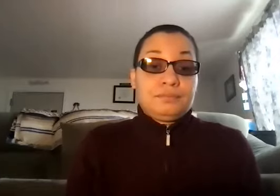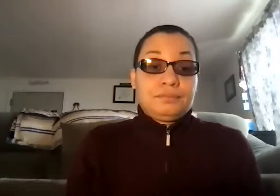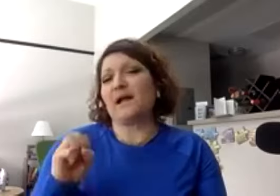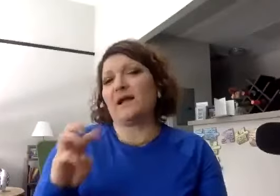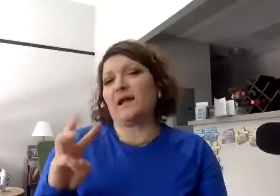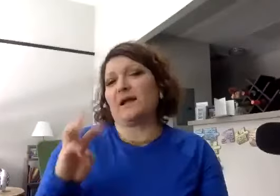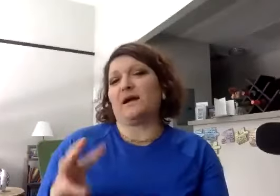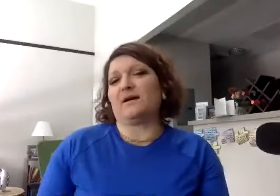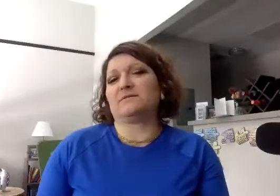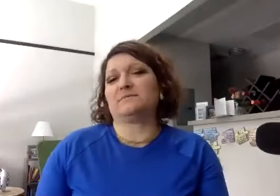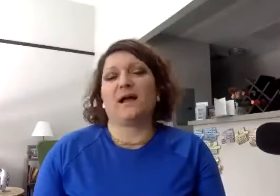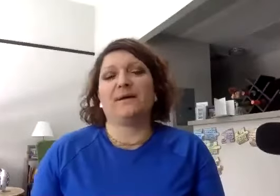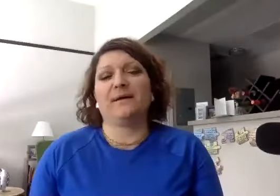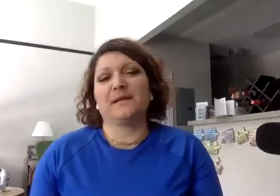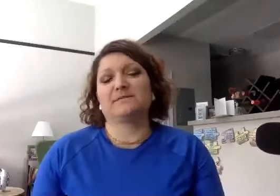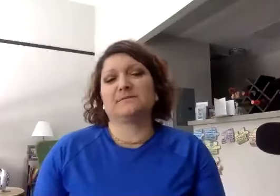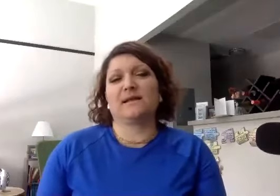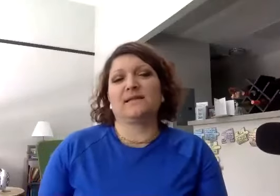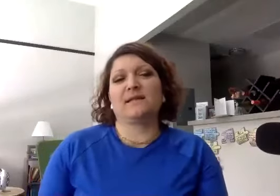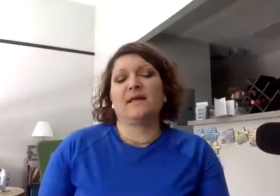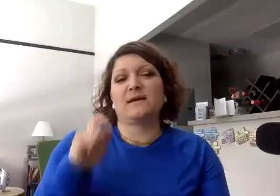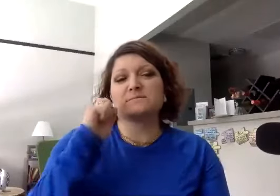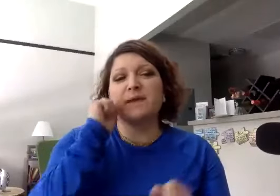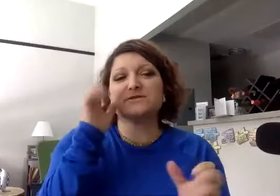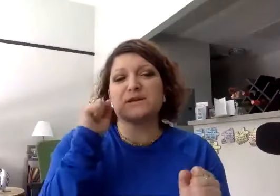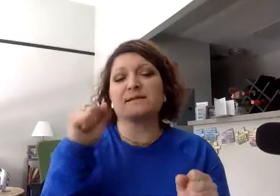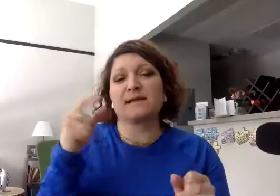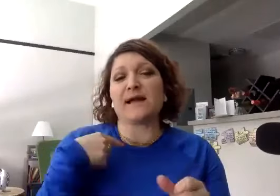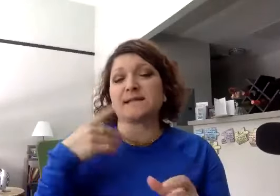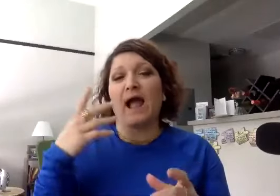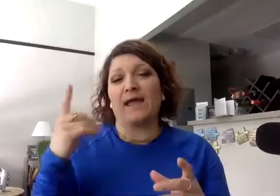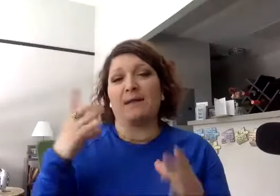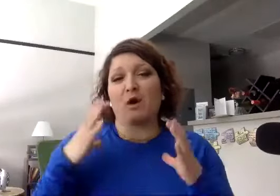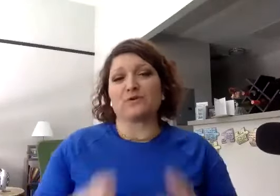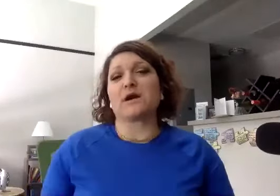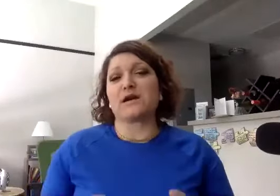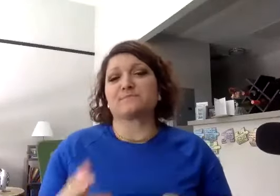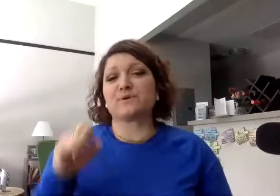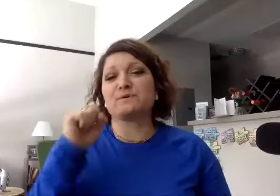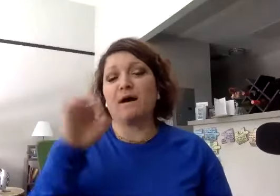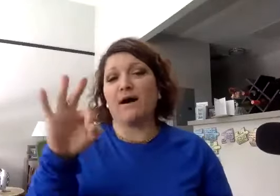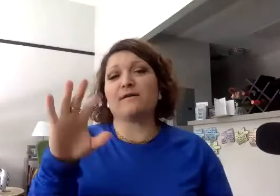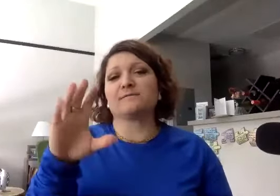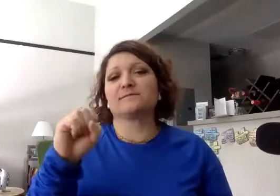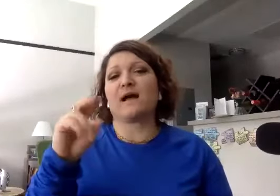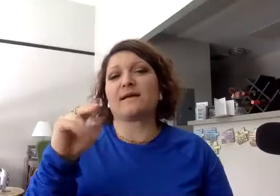I mean, that's amazing that I am also a customer of Sonic